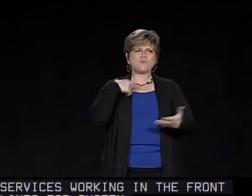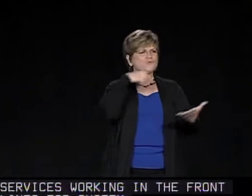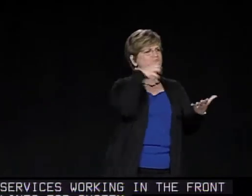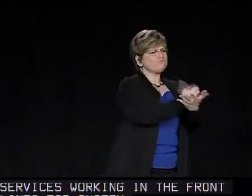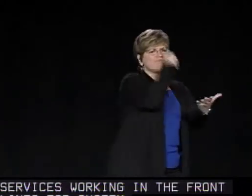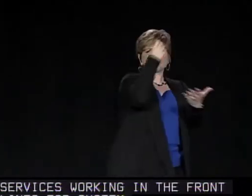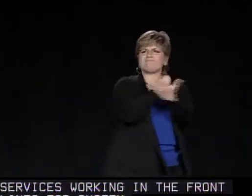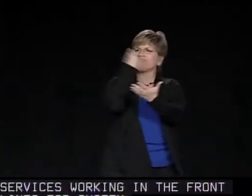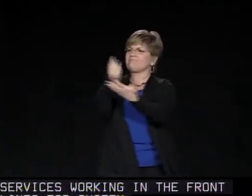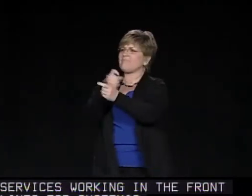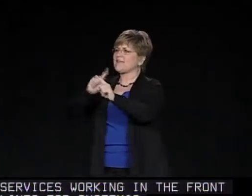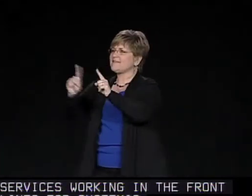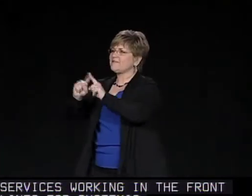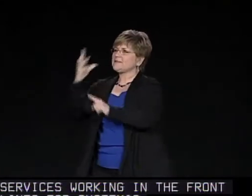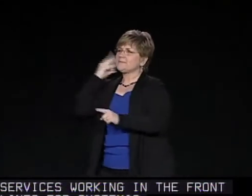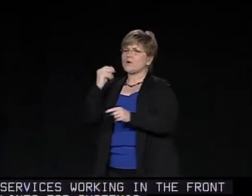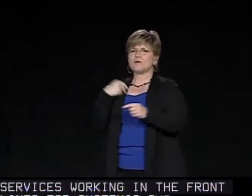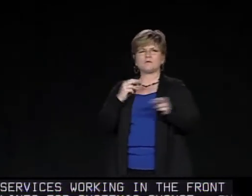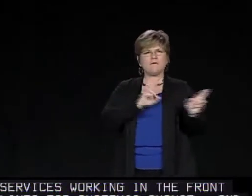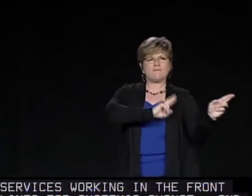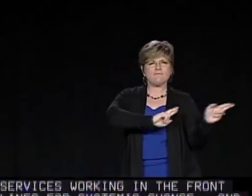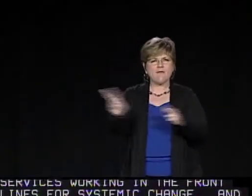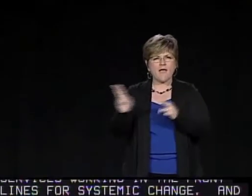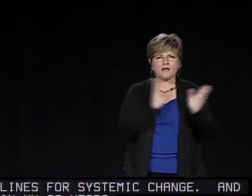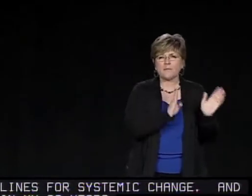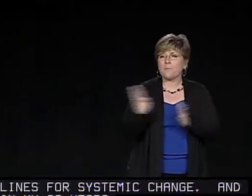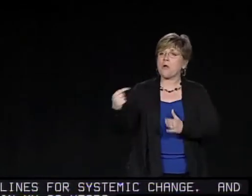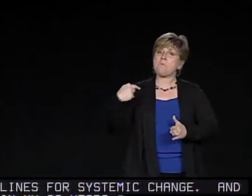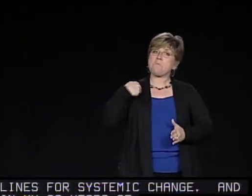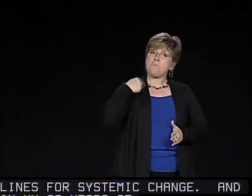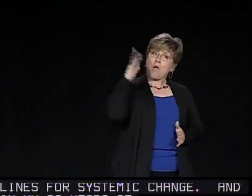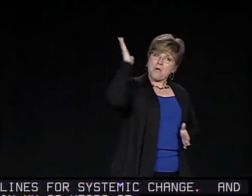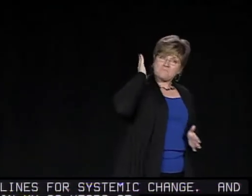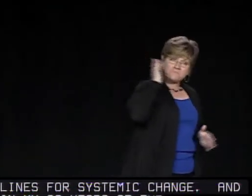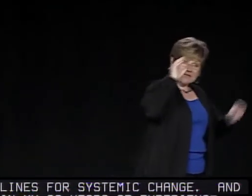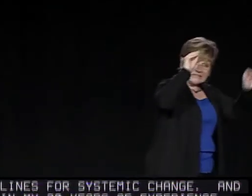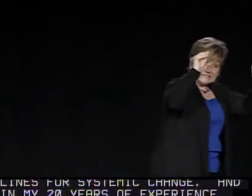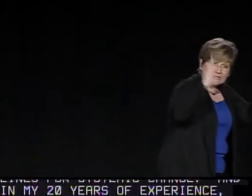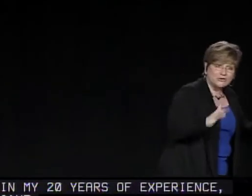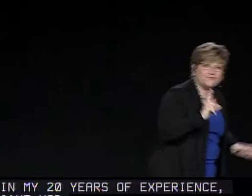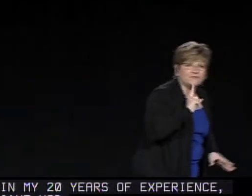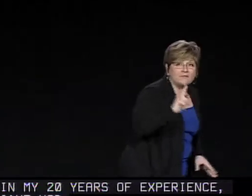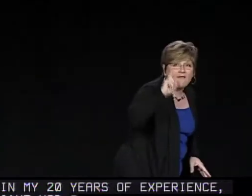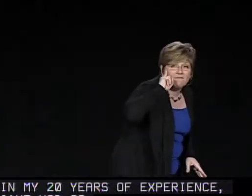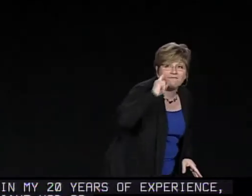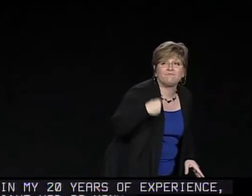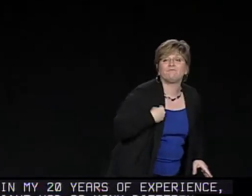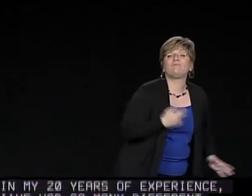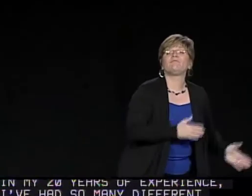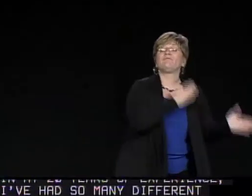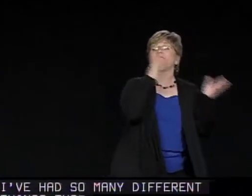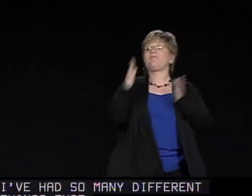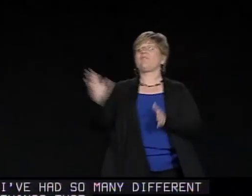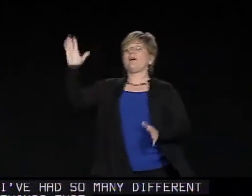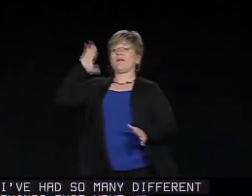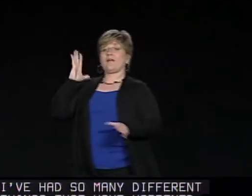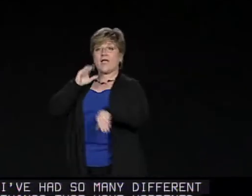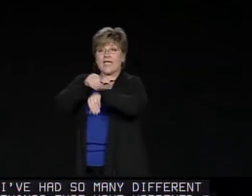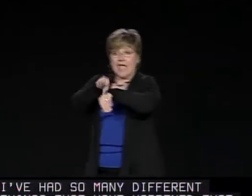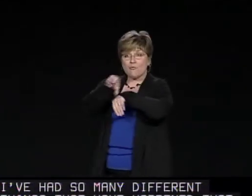And in my 20 years of experience, I've had so many different things that have happened that contribute to who I am today. The fact